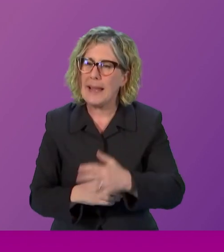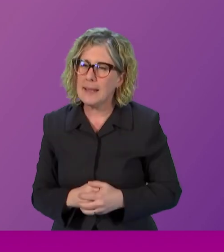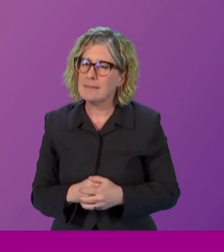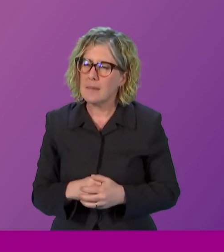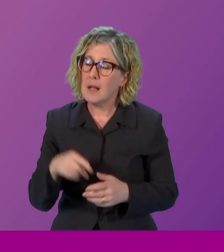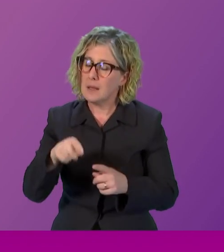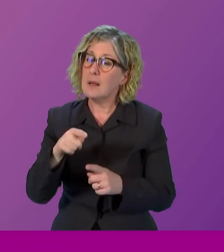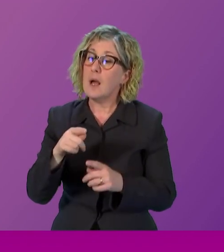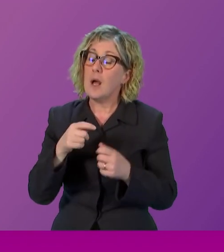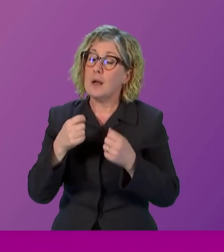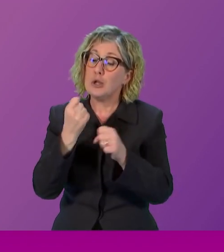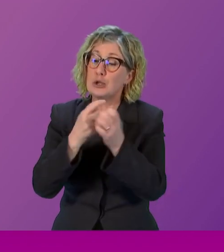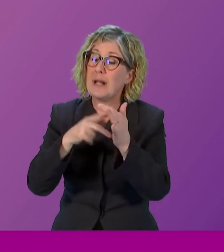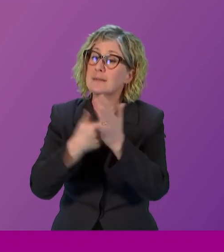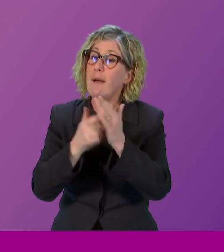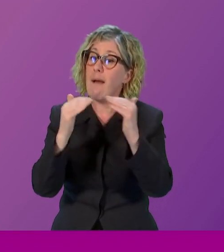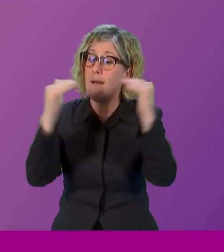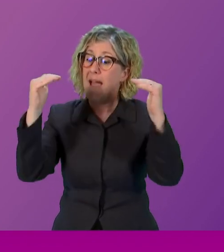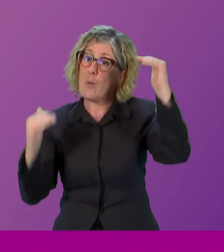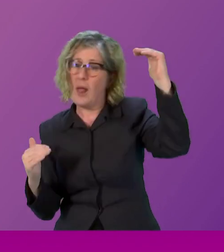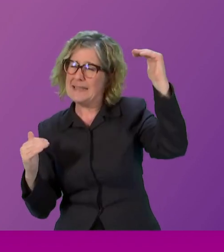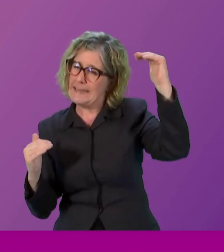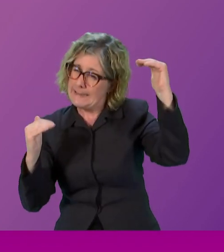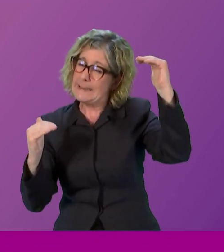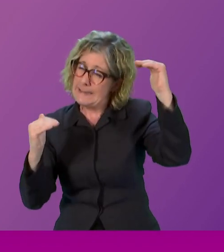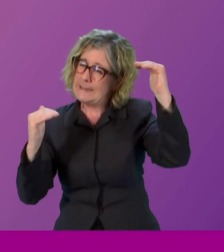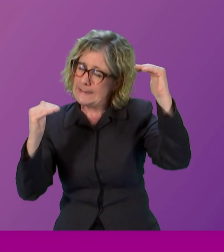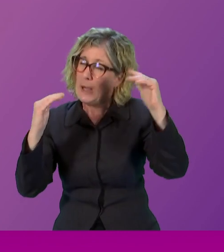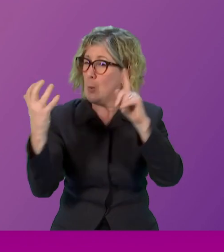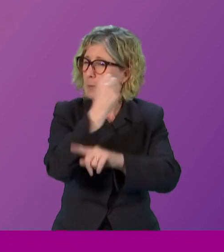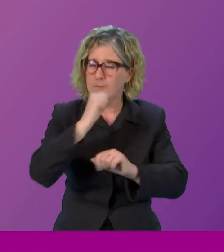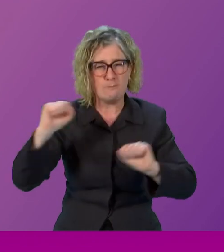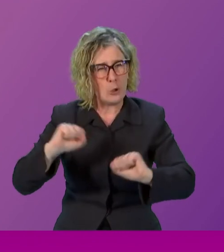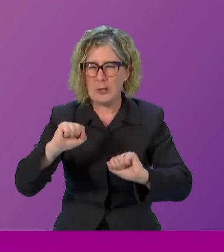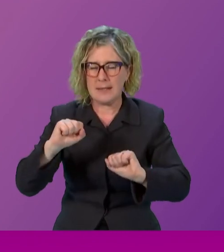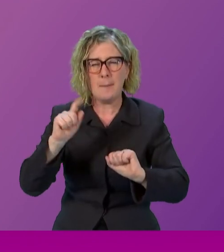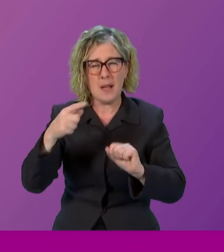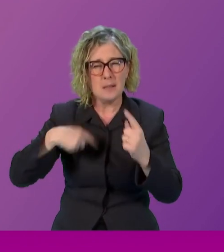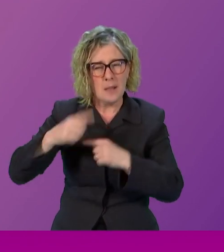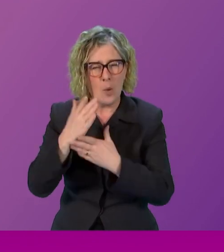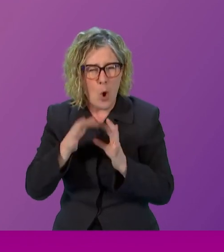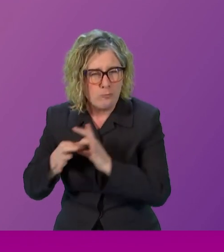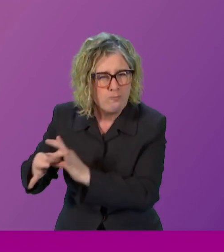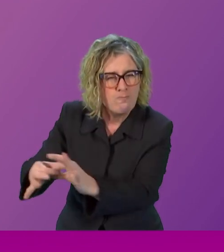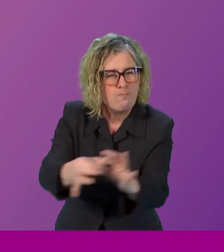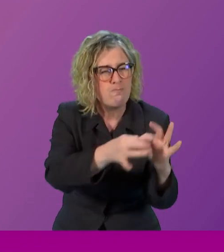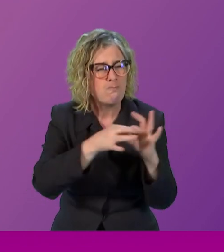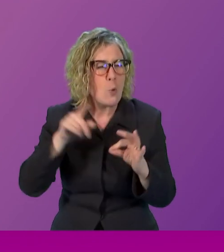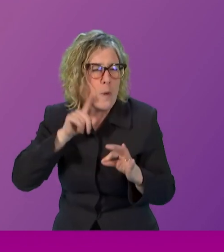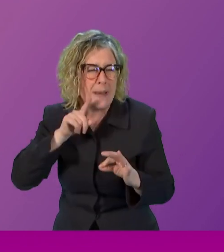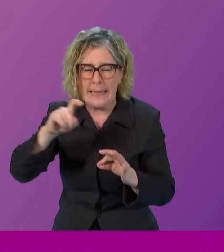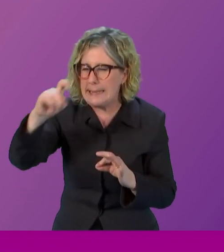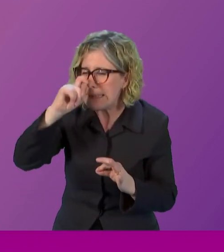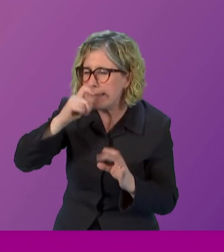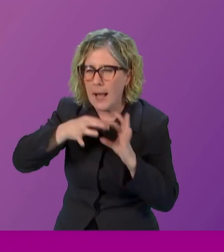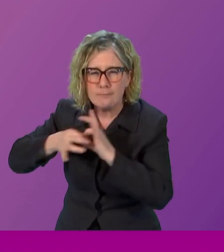equality is unwon but if we work together if we pull together if we make sure sisterhood is something that we